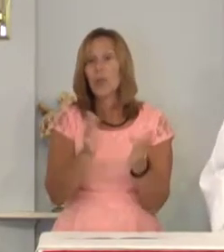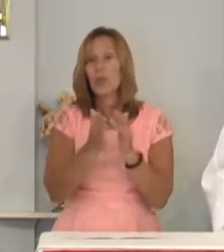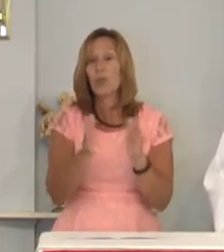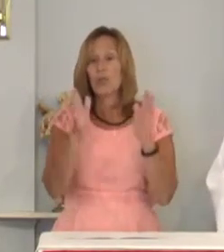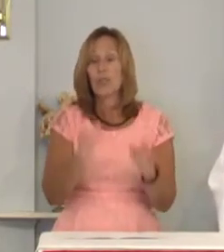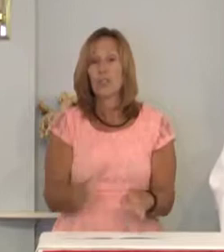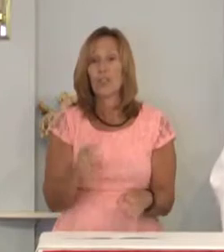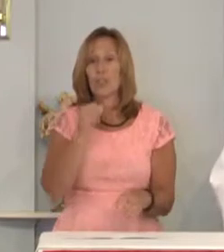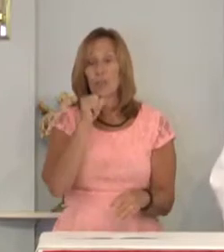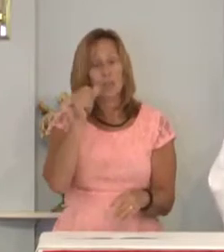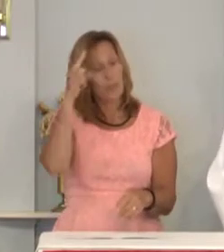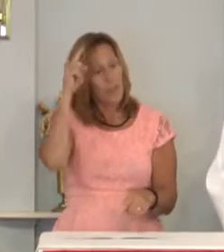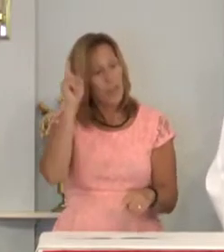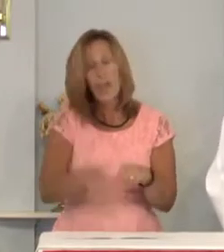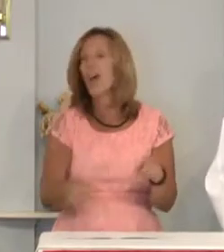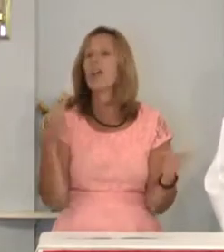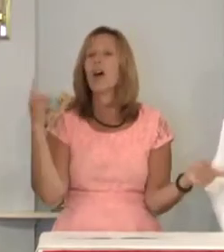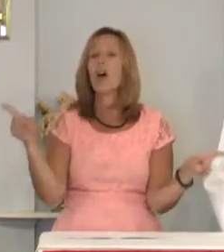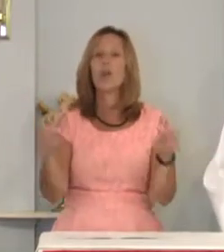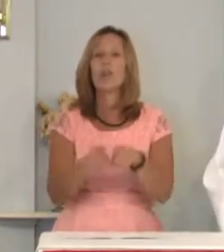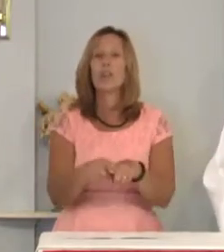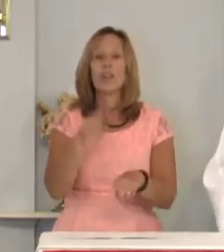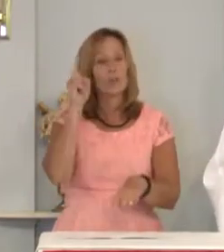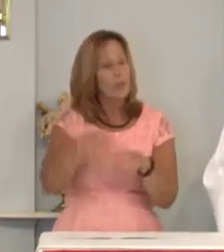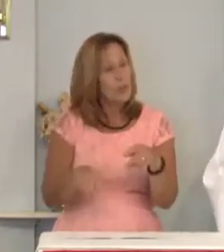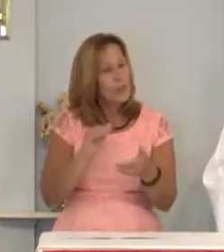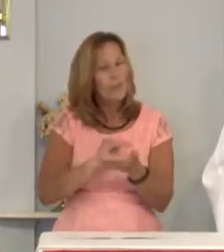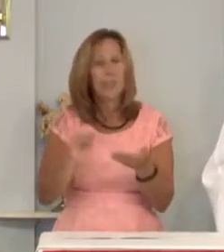could not agree, who could not forgive,